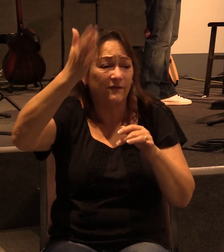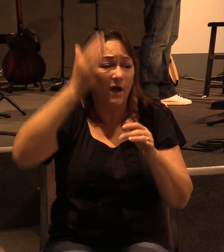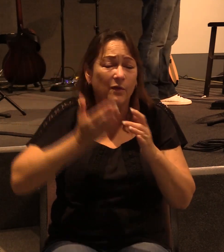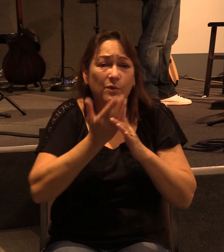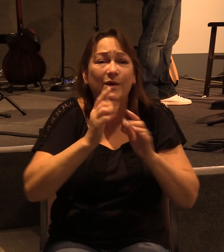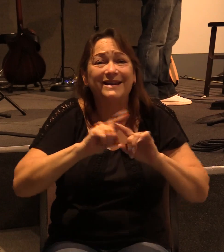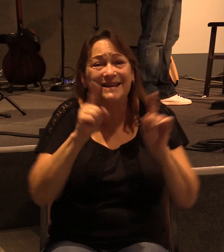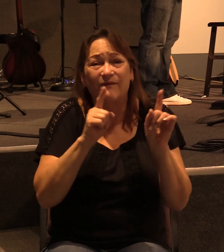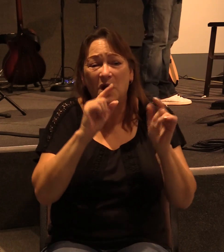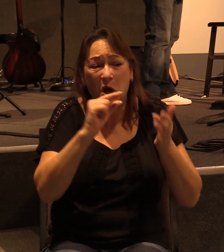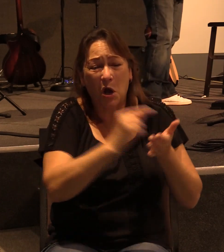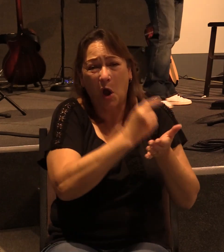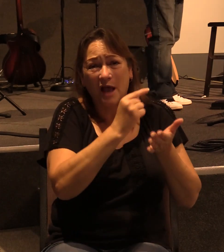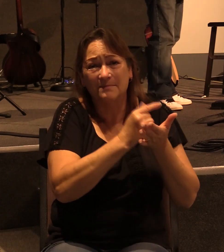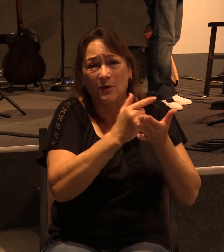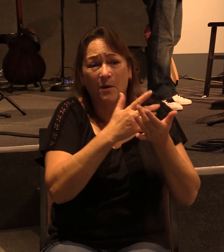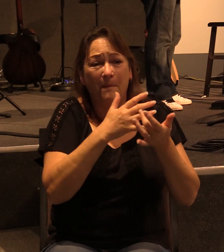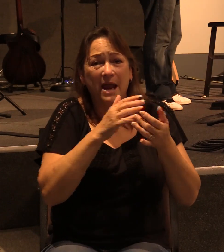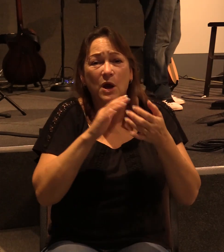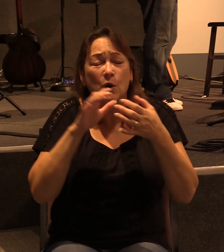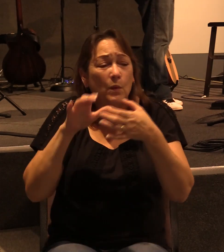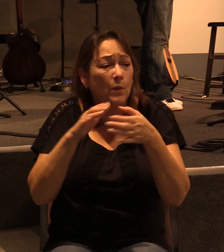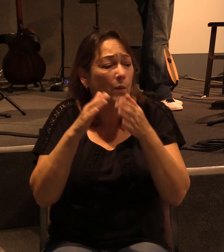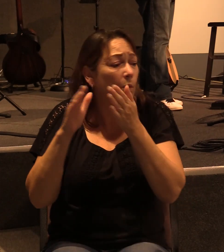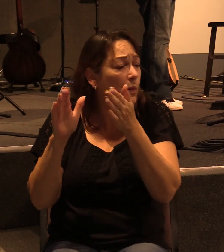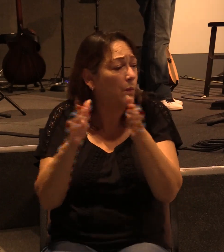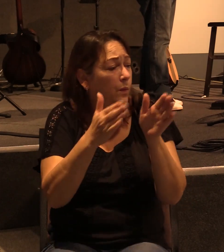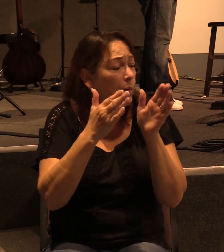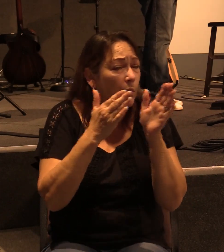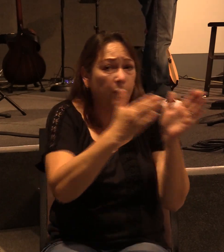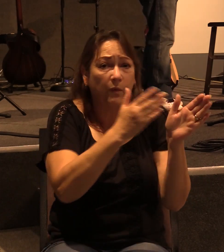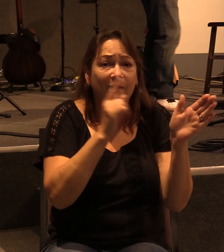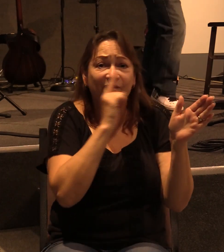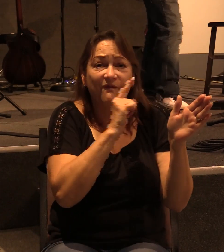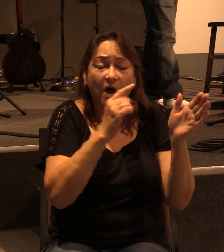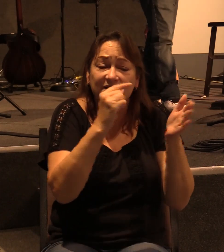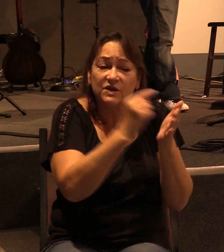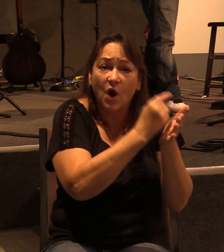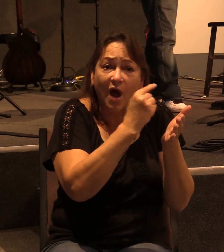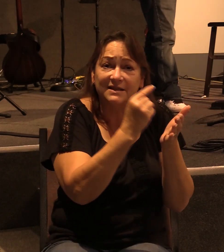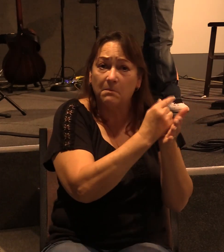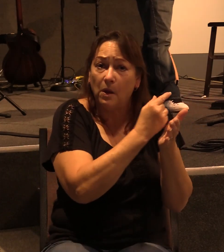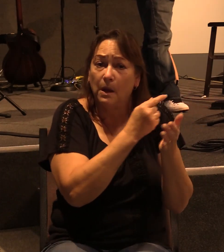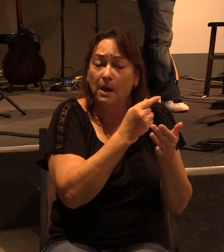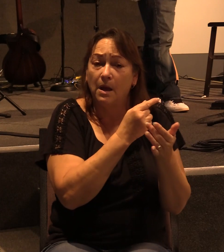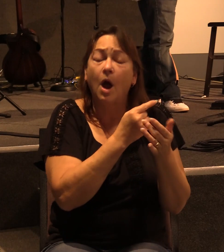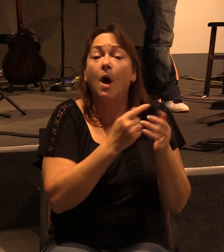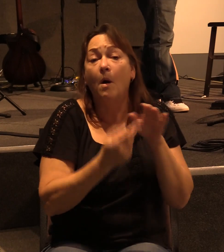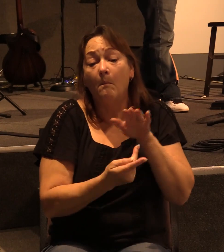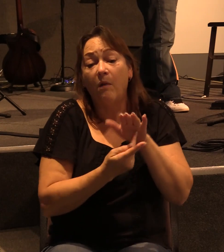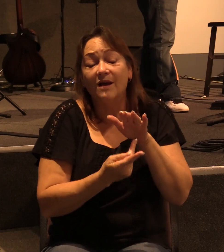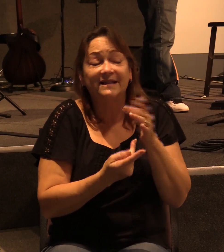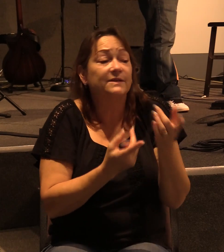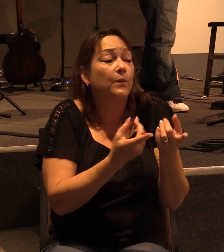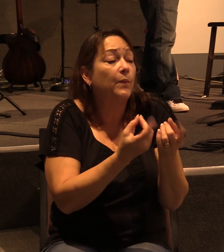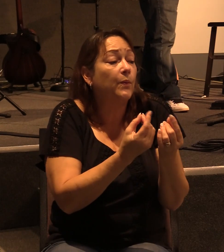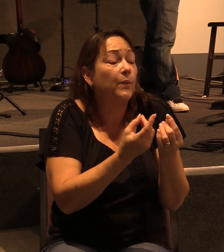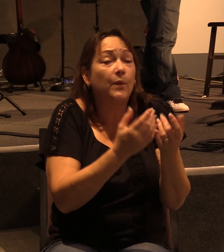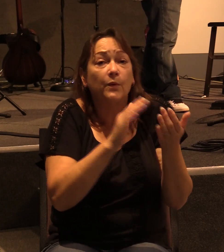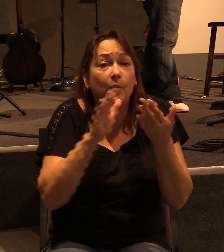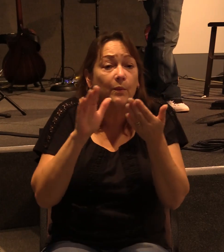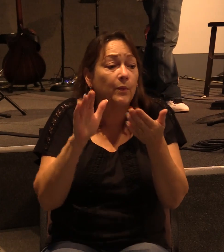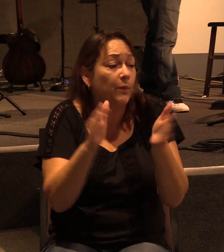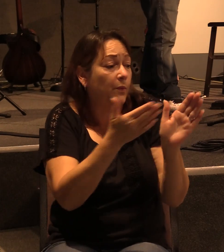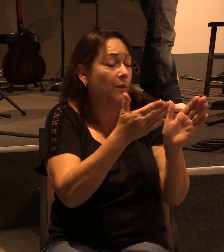You see, by turning away from the false gospel to the false gospel of the Judaizers, Paul says what they're really doing is turning